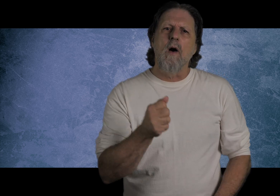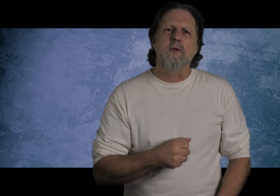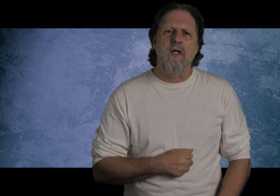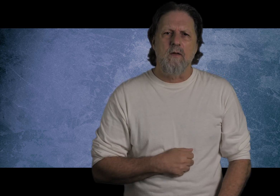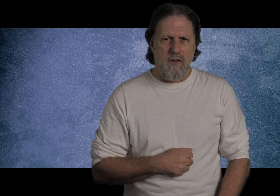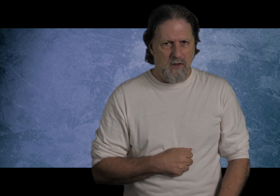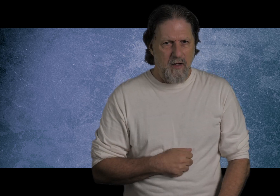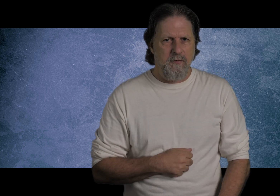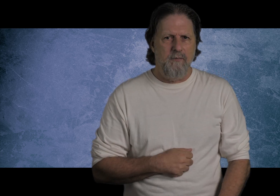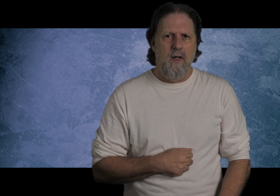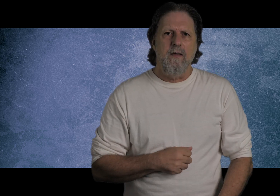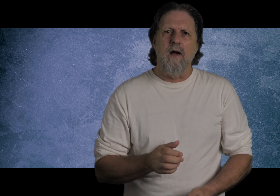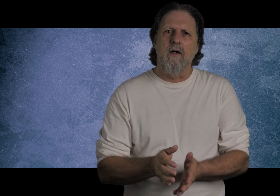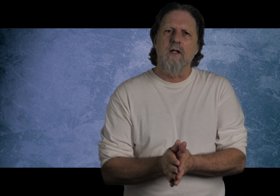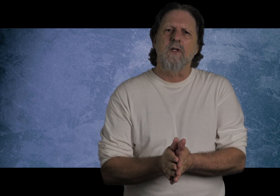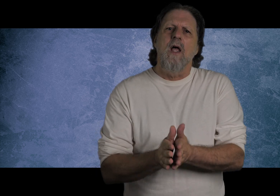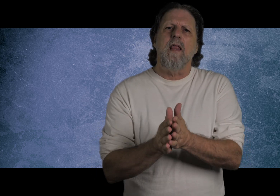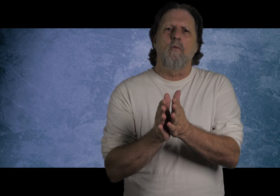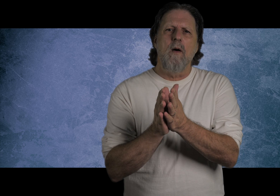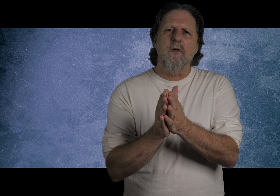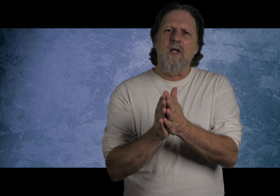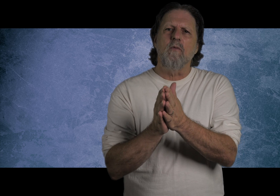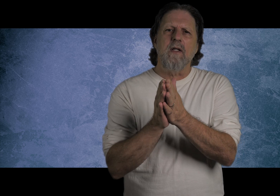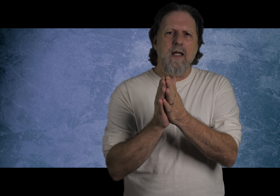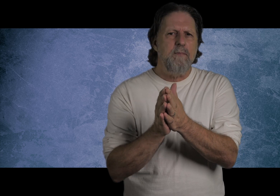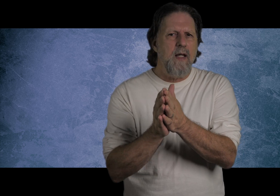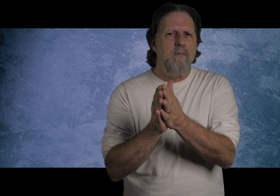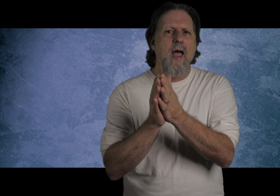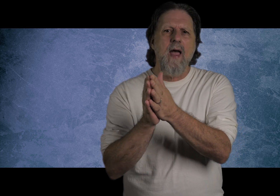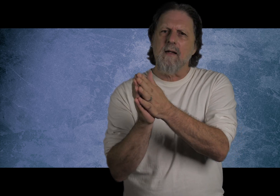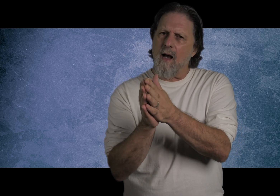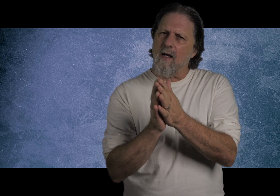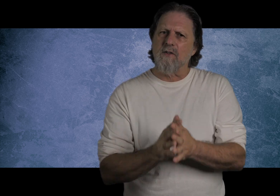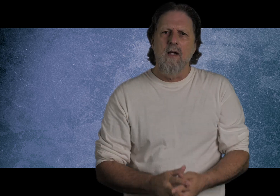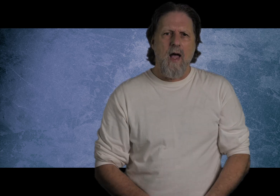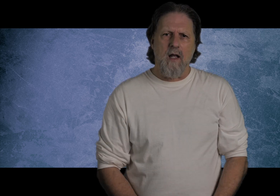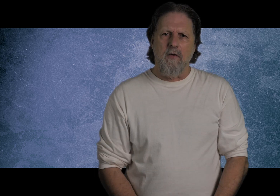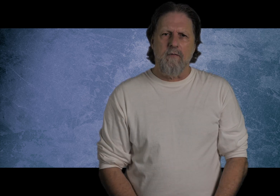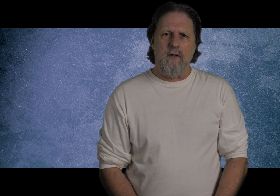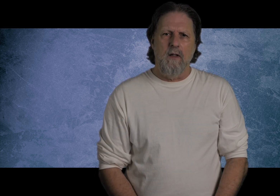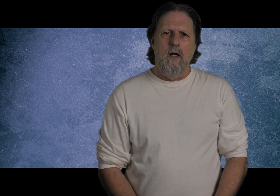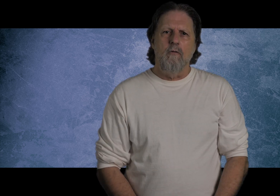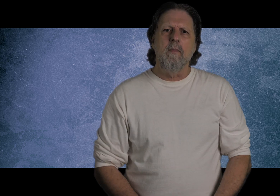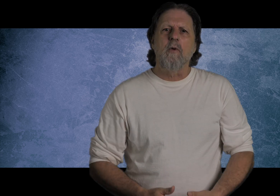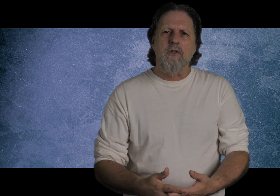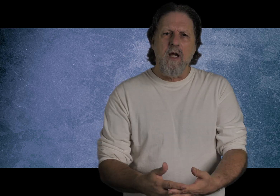1% is left. Now, here it is. That 1% would keep Him and us out of heaven. Remember what James